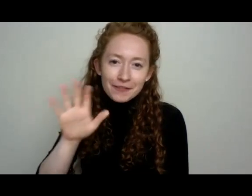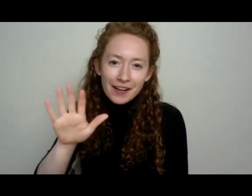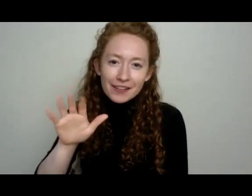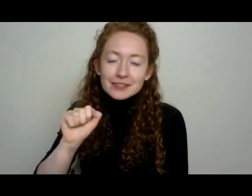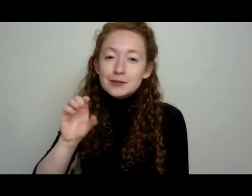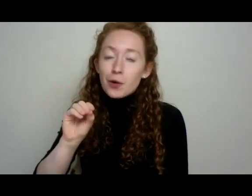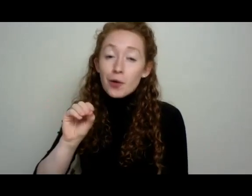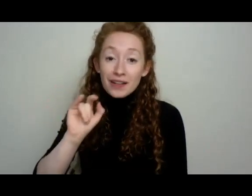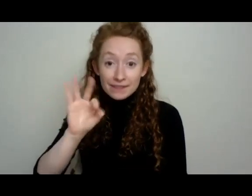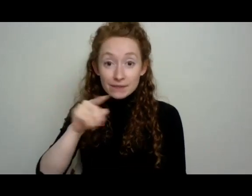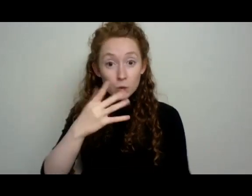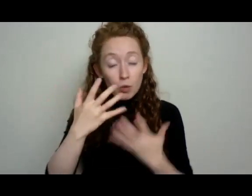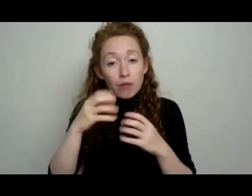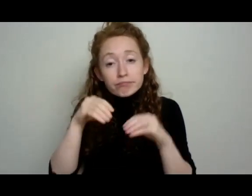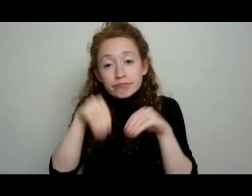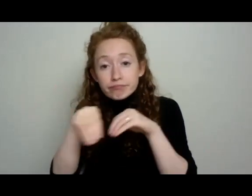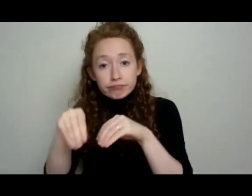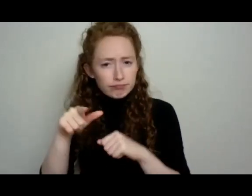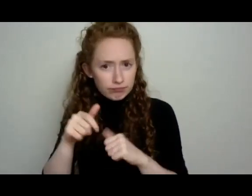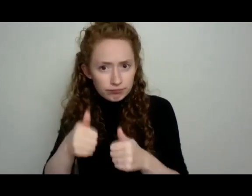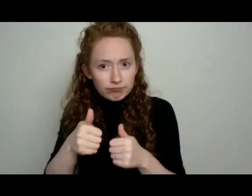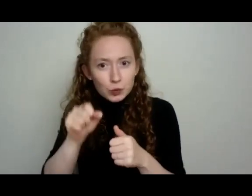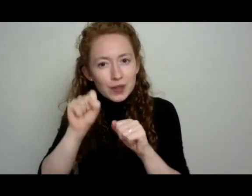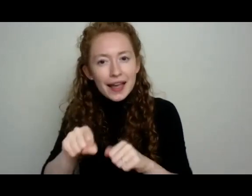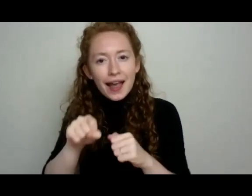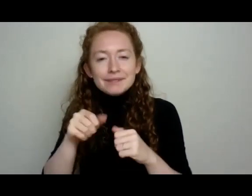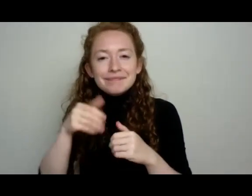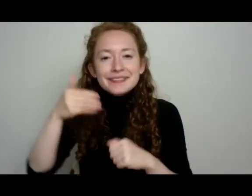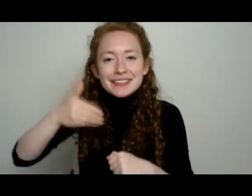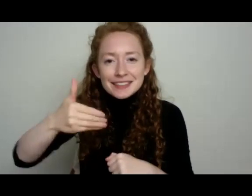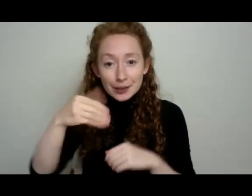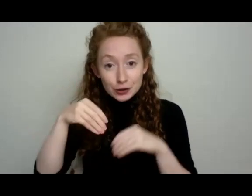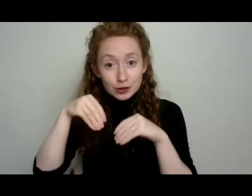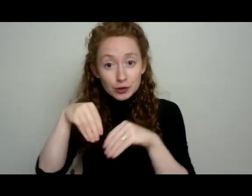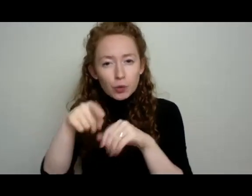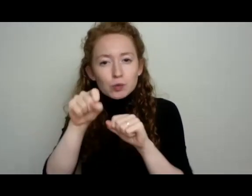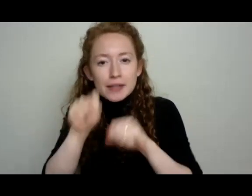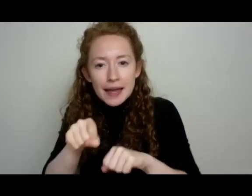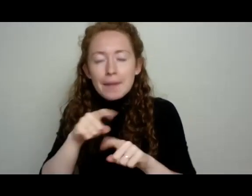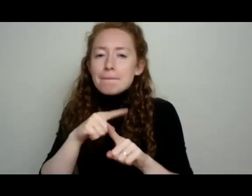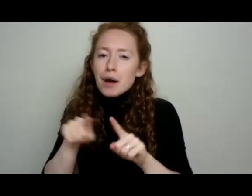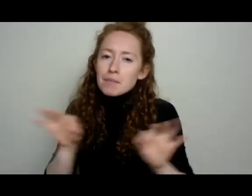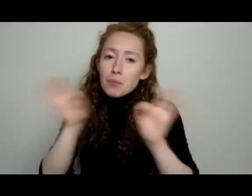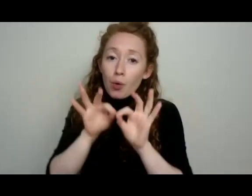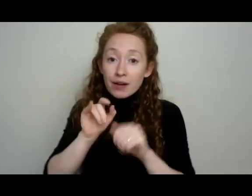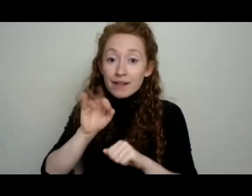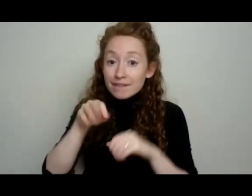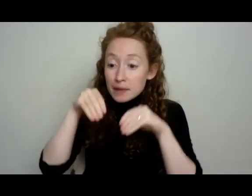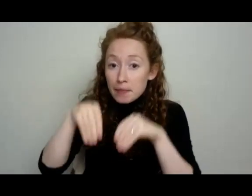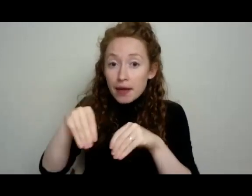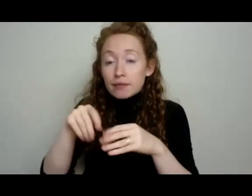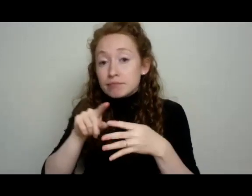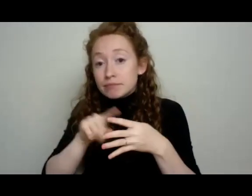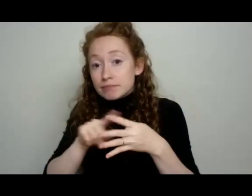resistant variety. So now let's talk about companion planting. So with companion planting,